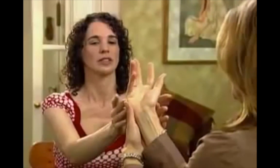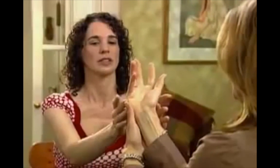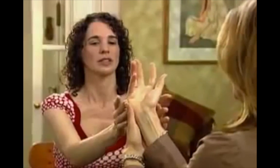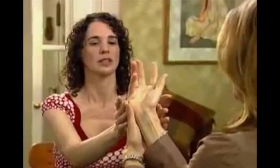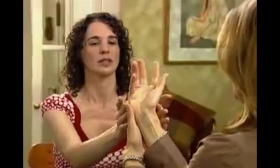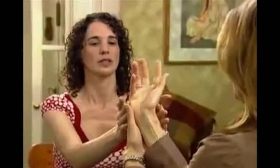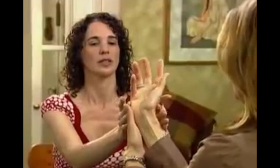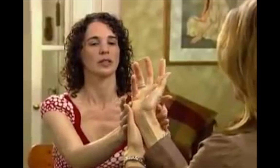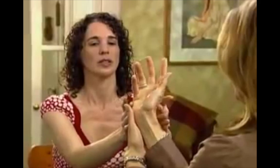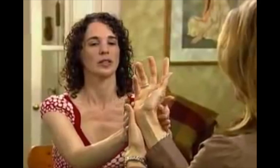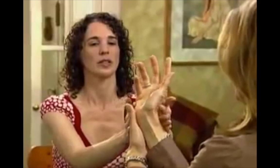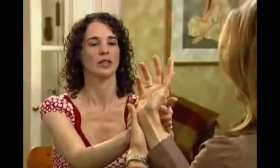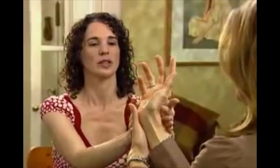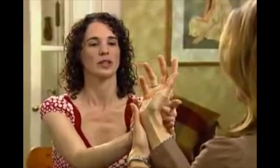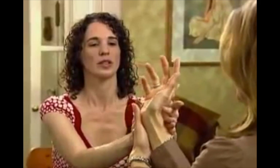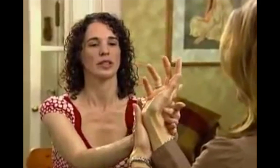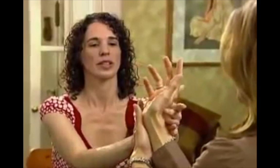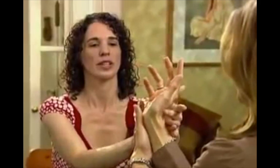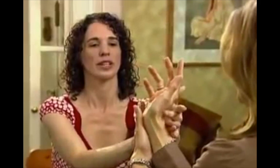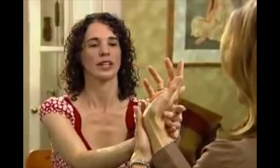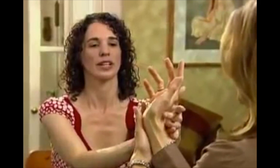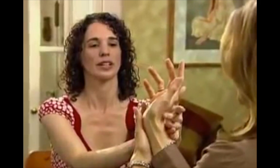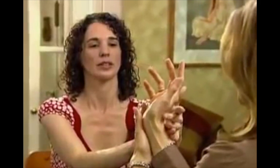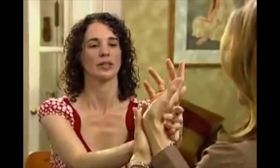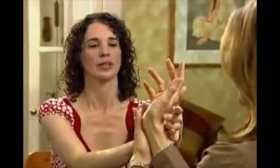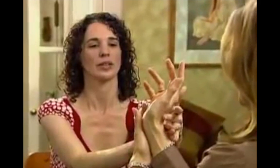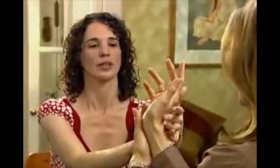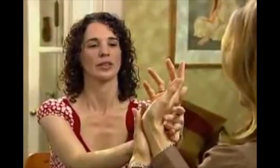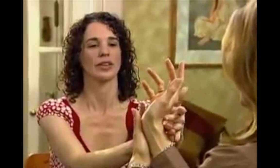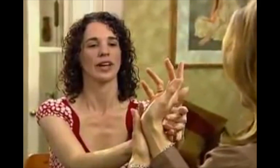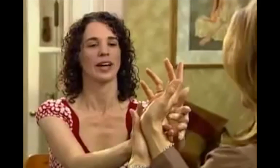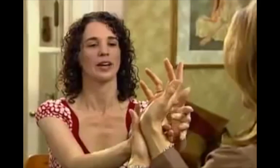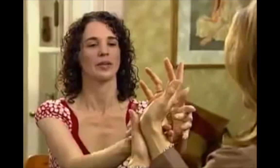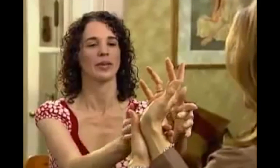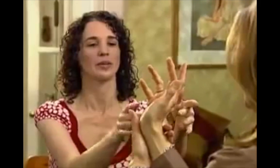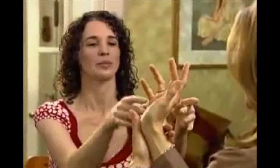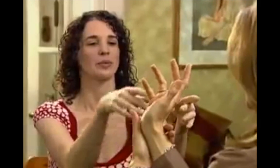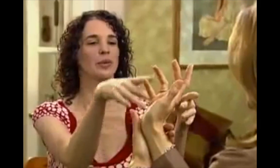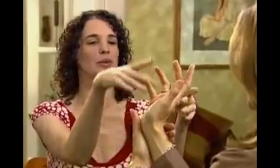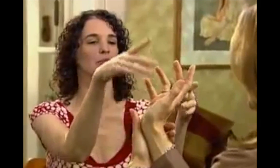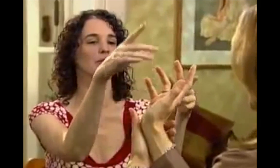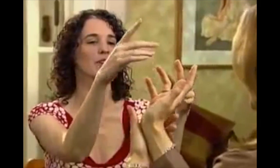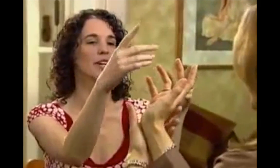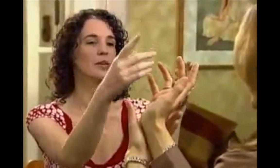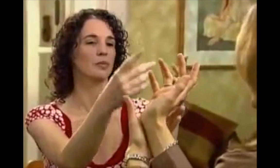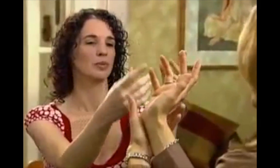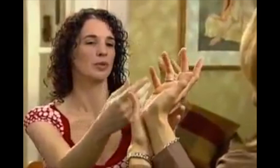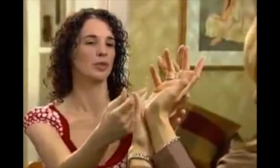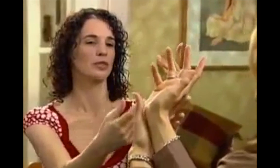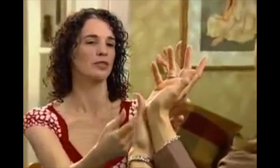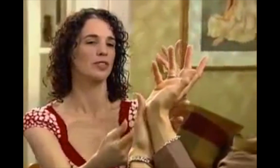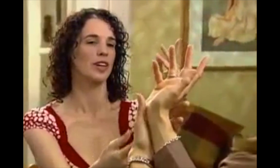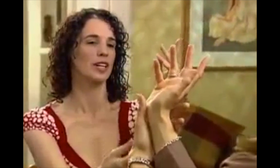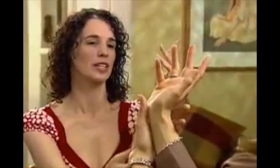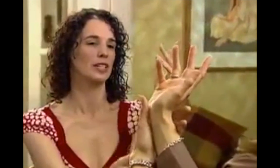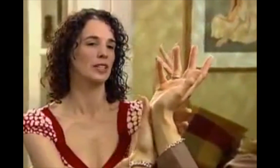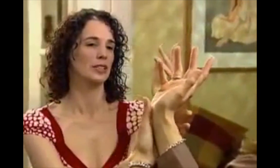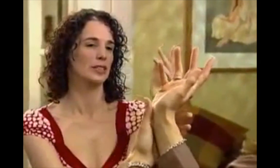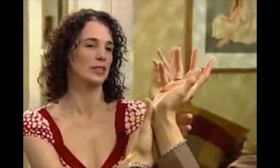So... Yeah, you want to go that way. Profile. Oh, I see. Profile looks